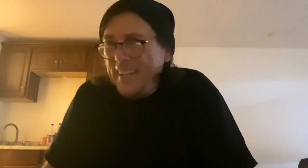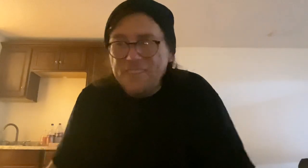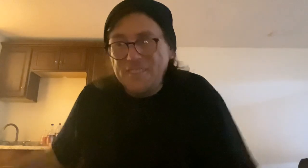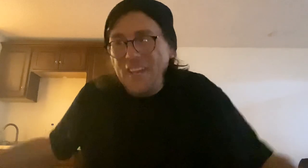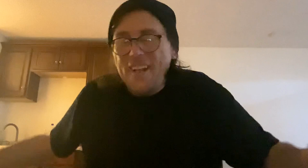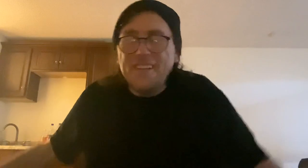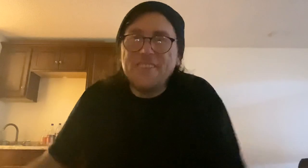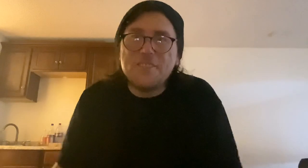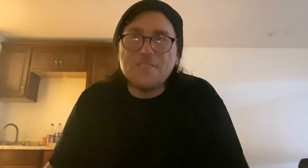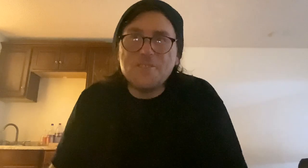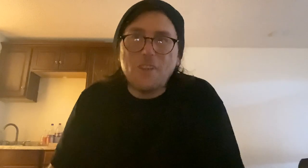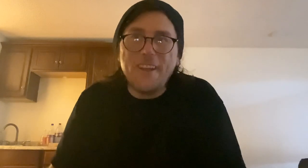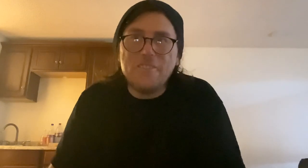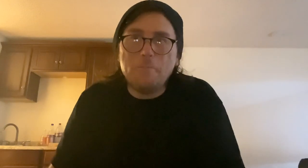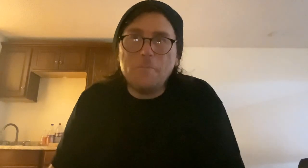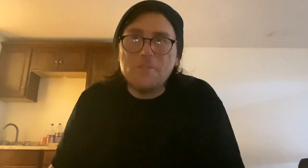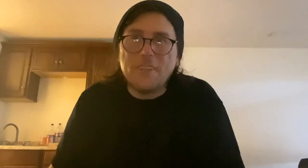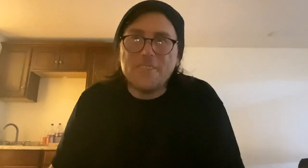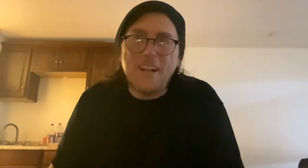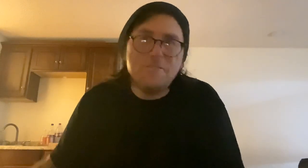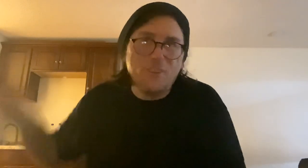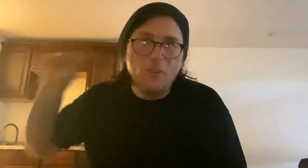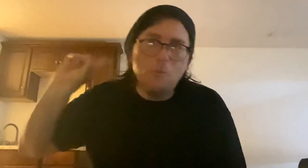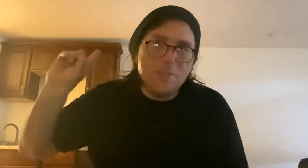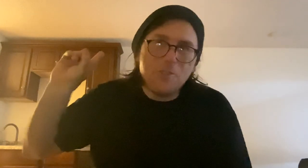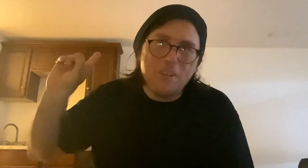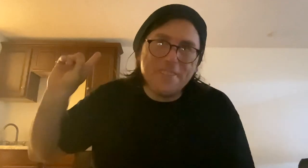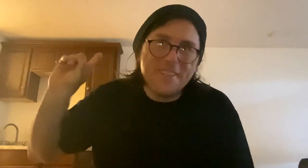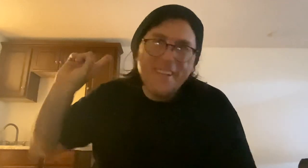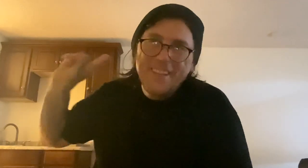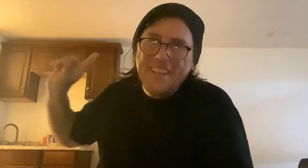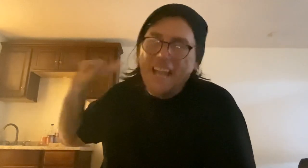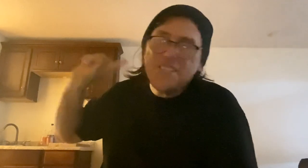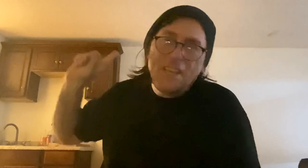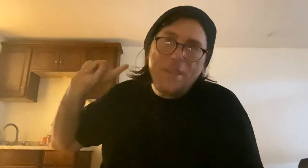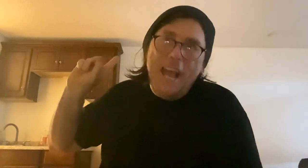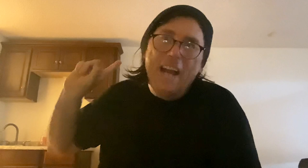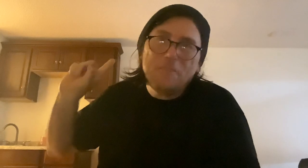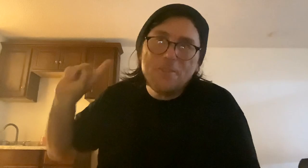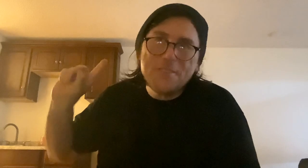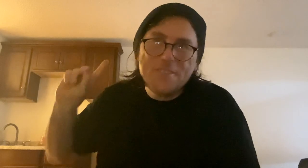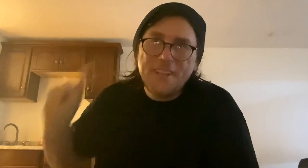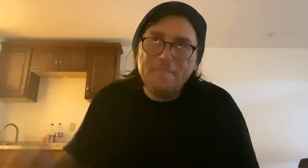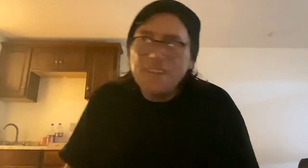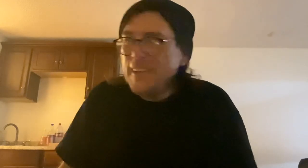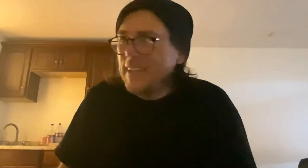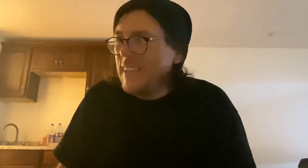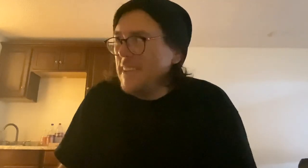Yeah, just try different publishings. Don't always trust, like, TV adverts and stuff, because